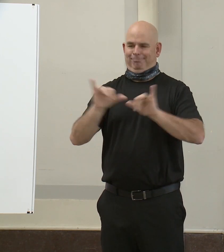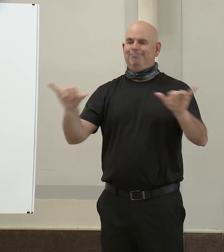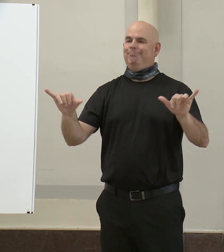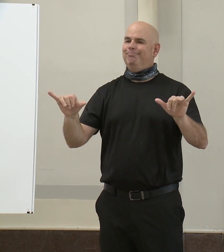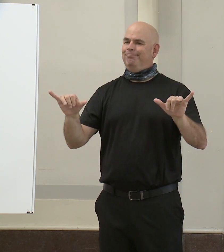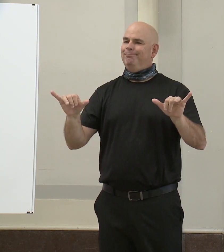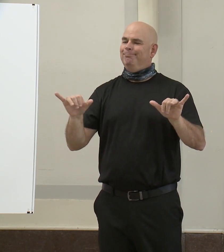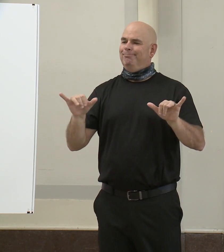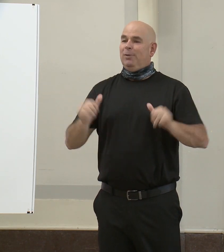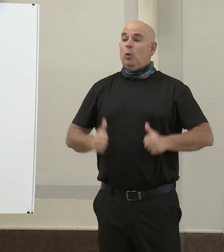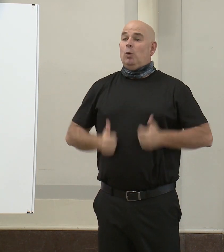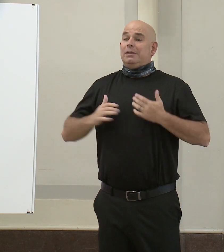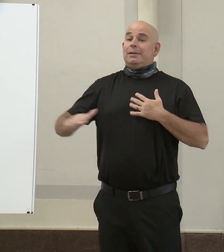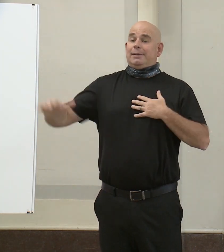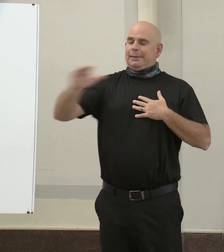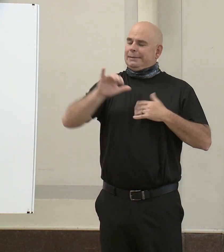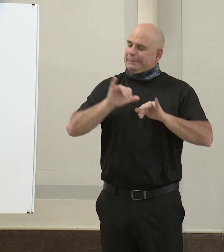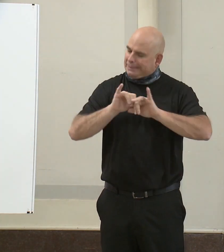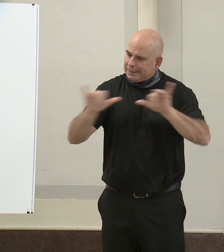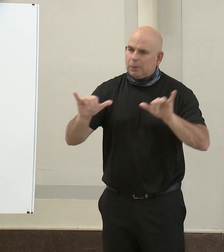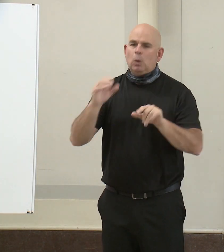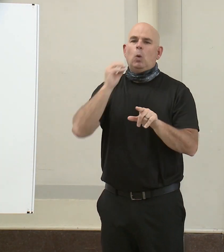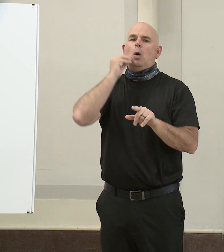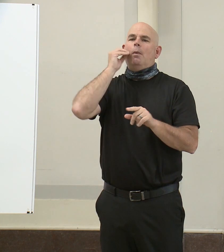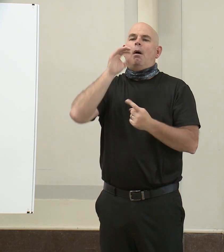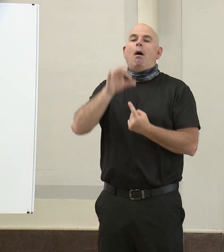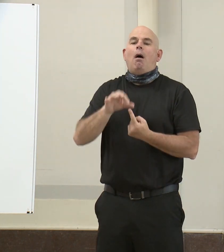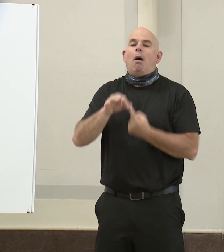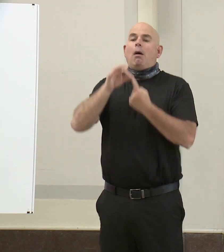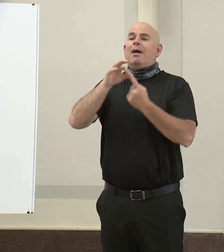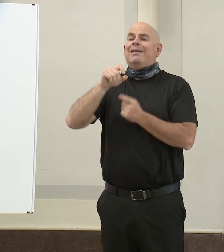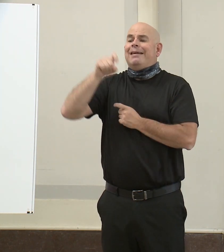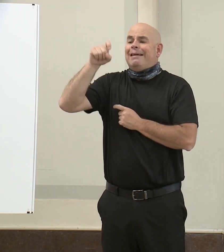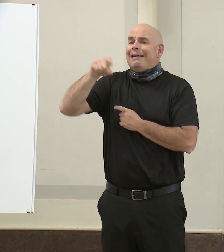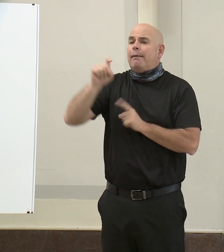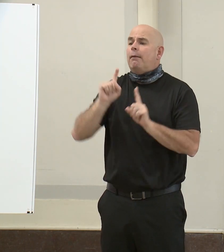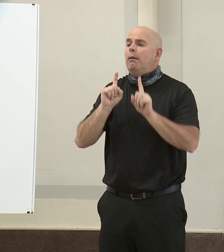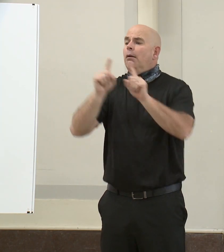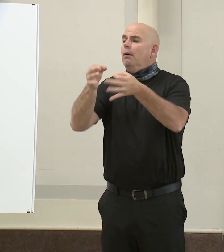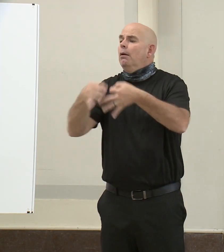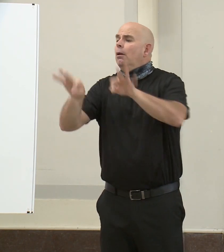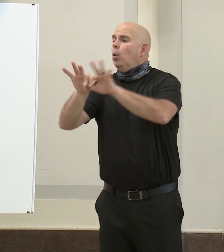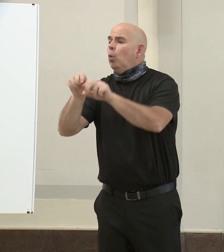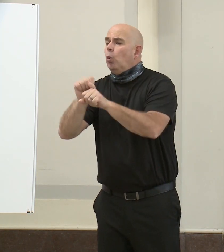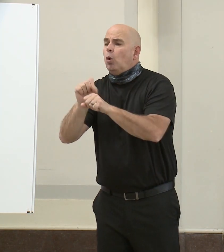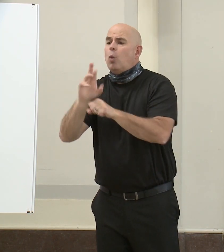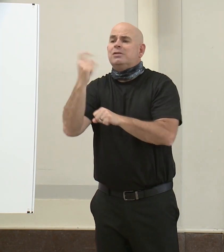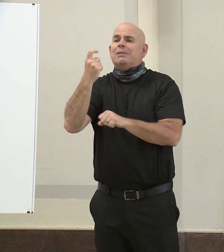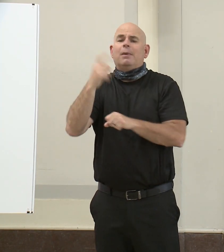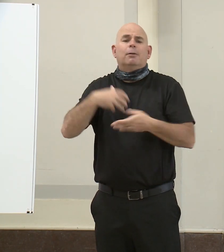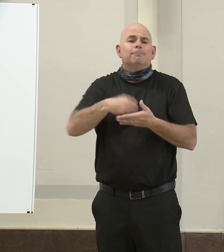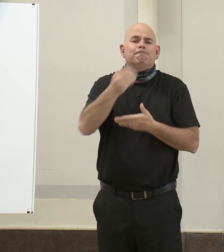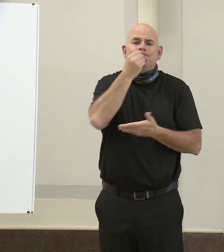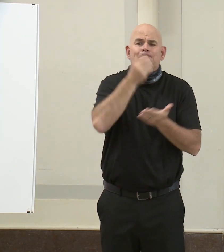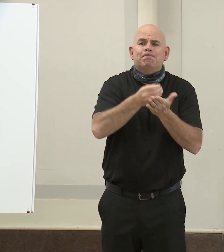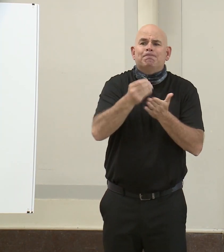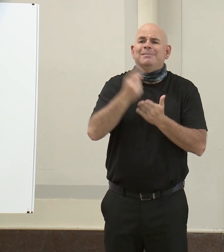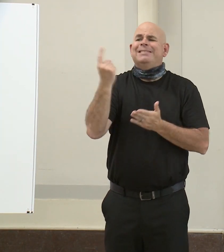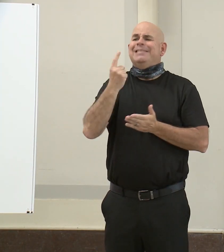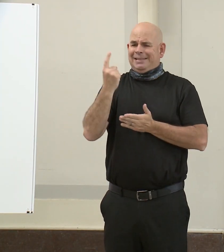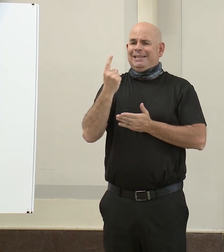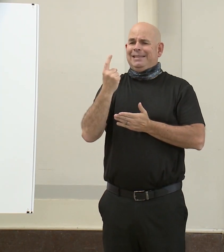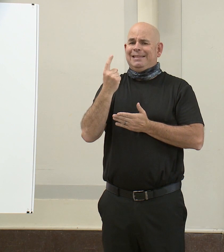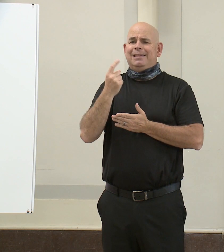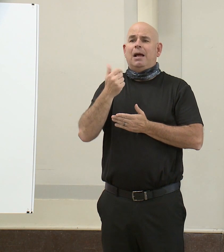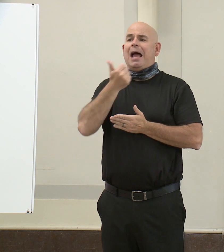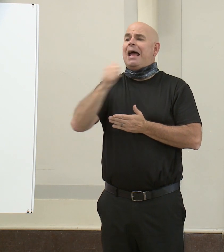at home unless they have to go out for an essential job or task. Baltimore City's reopening must and will be guided by